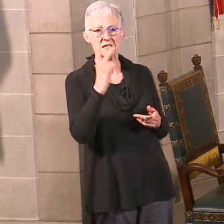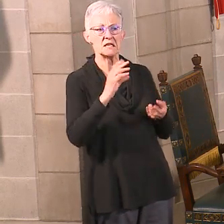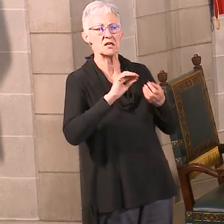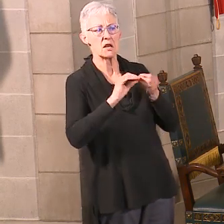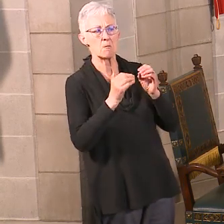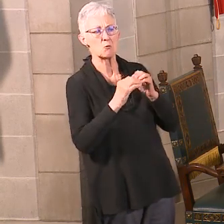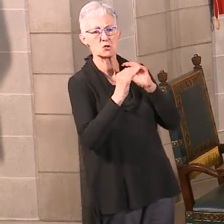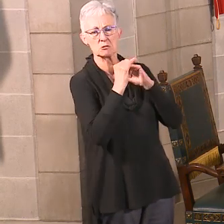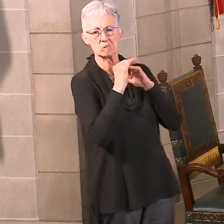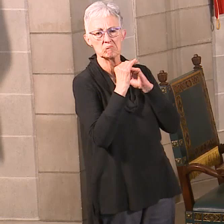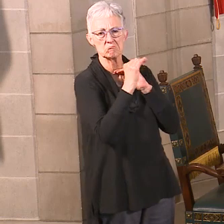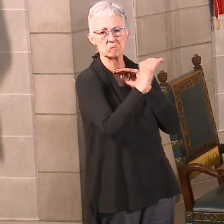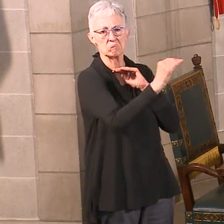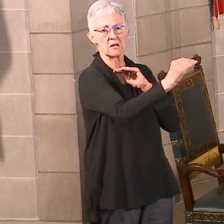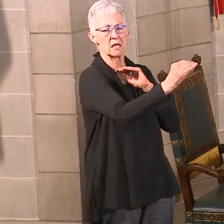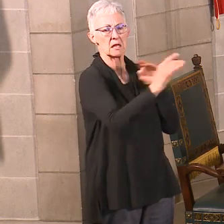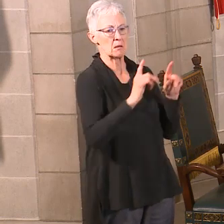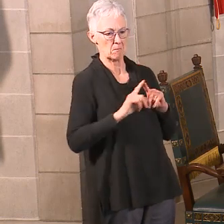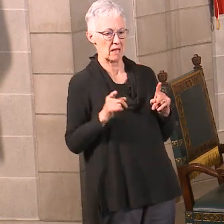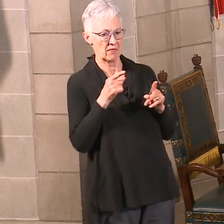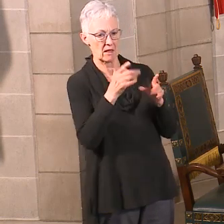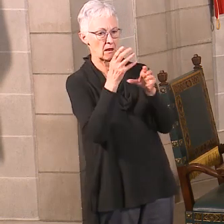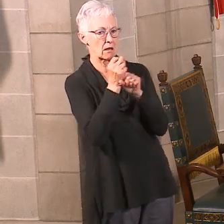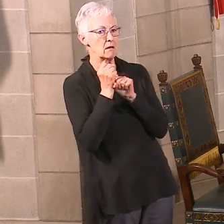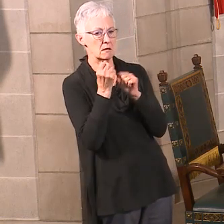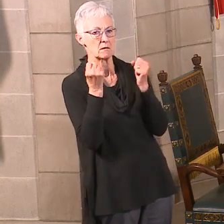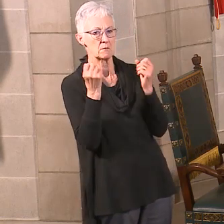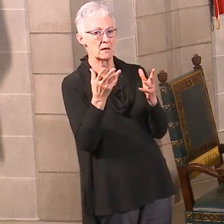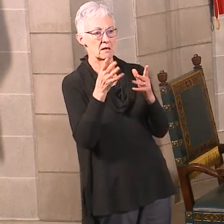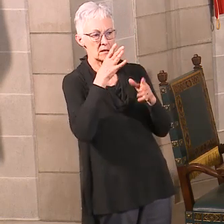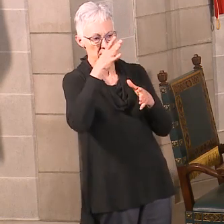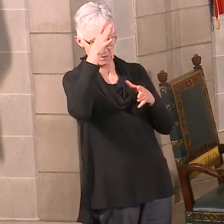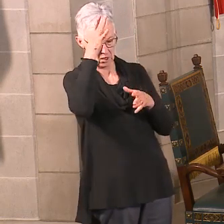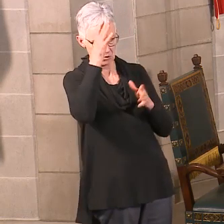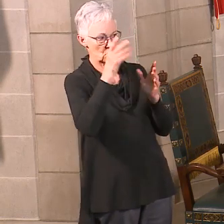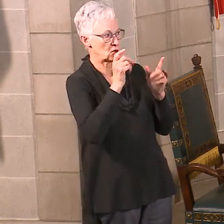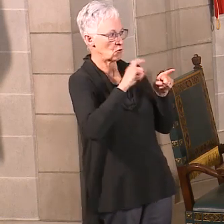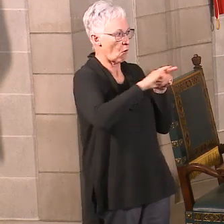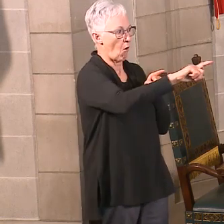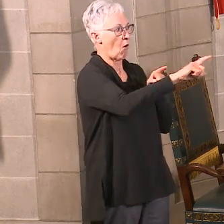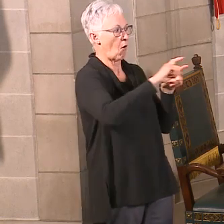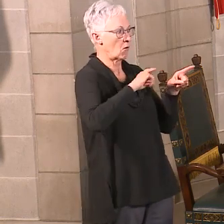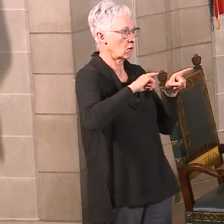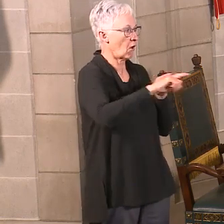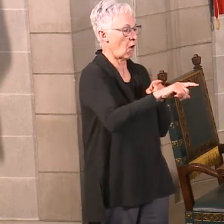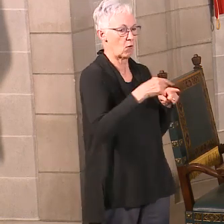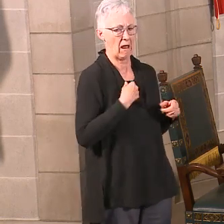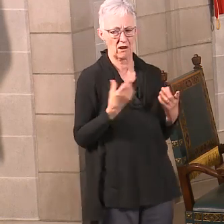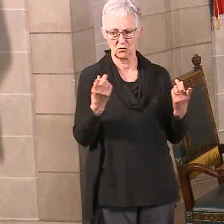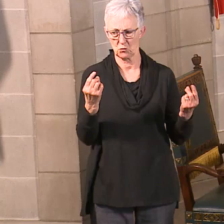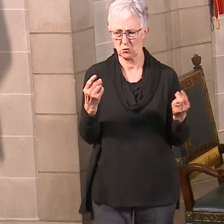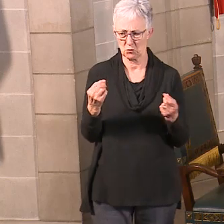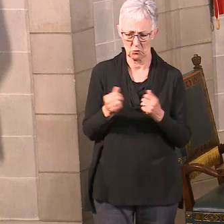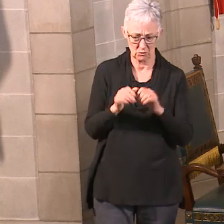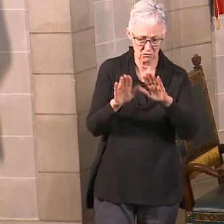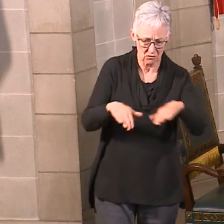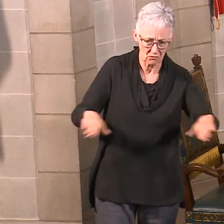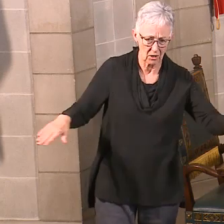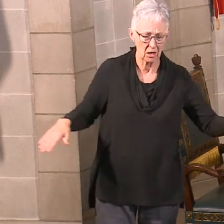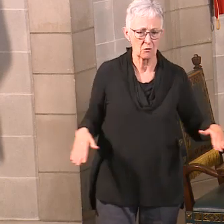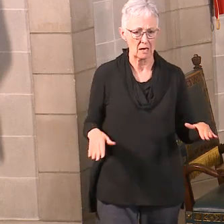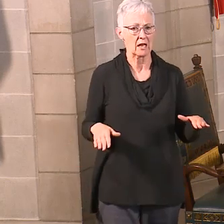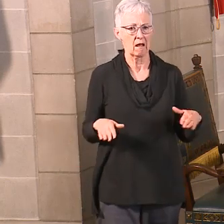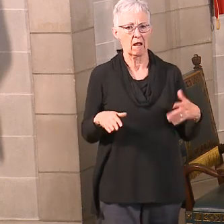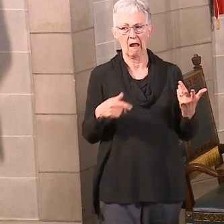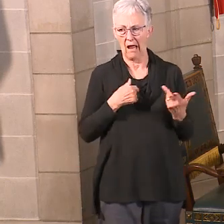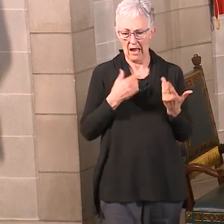they're getting are parents calling in asking for coping skills. You know, they're at home now with their kids and maybe they're working from home and